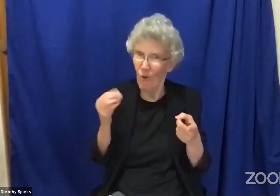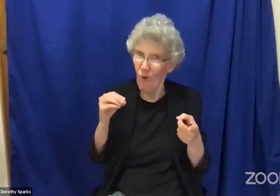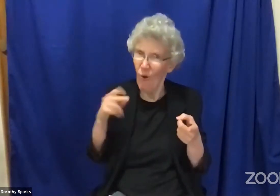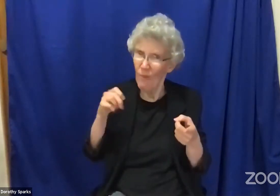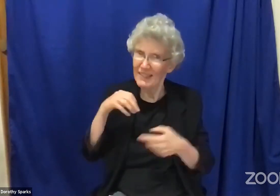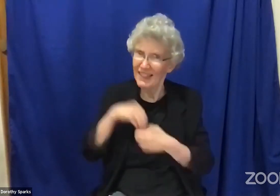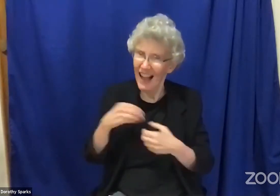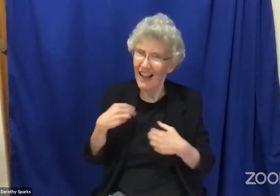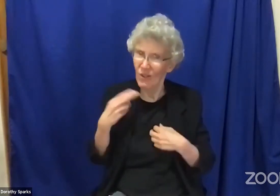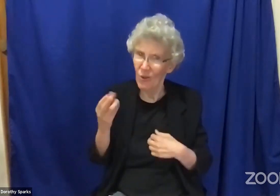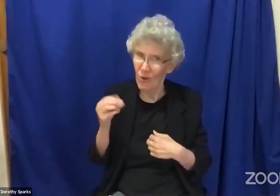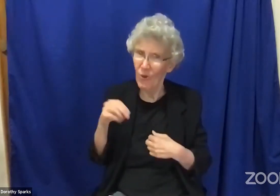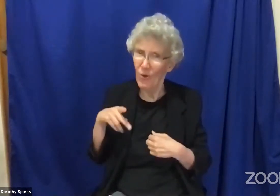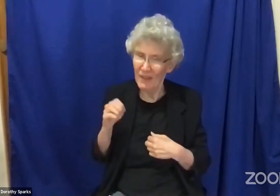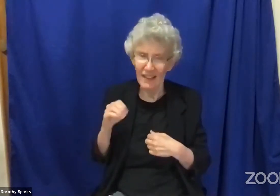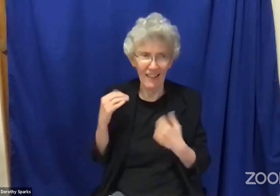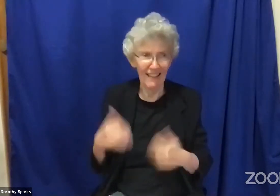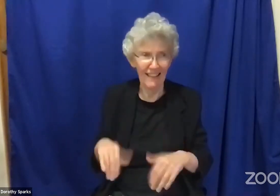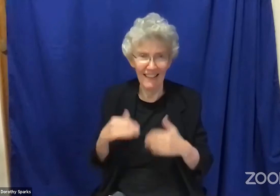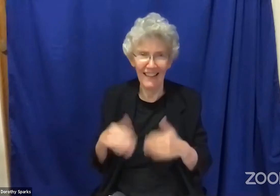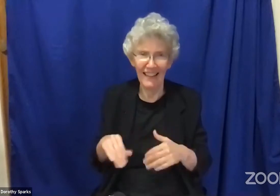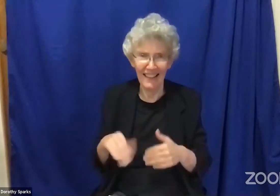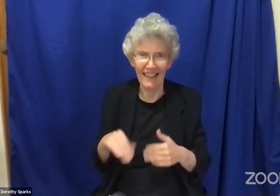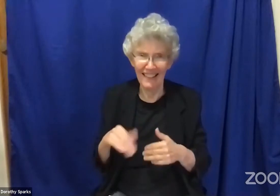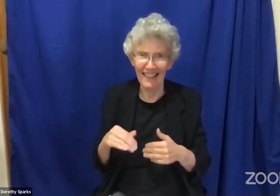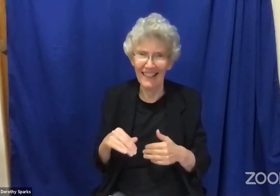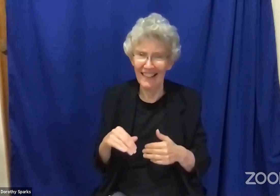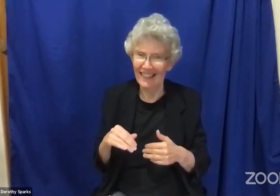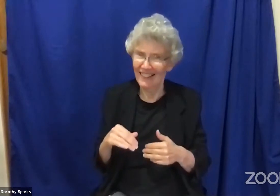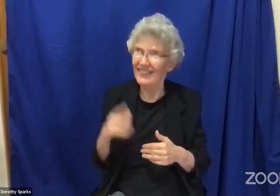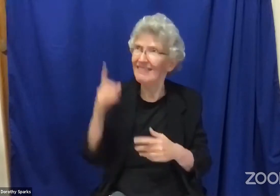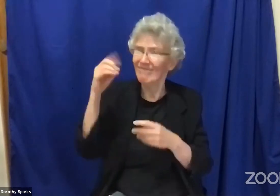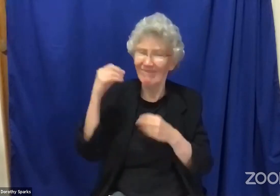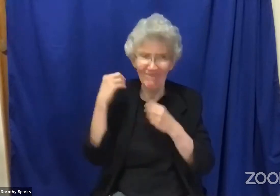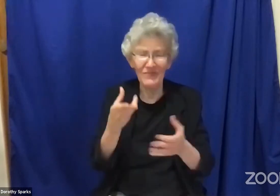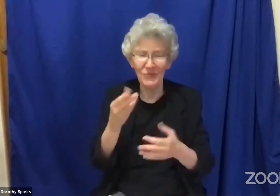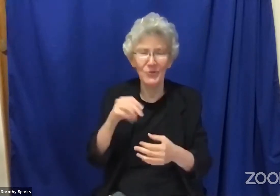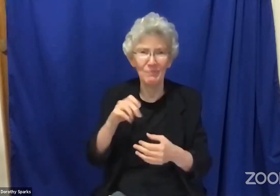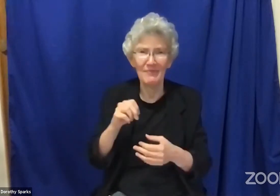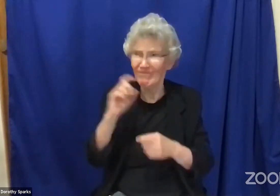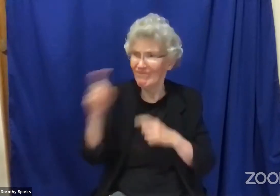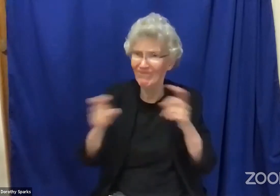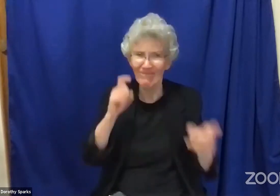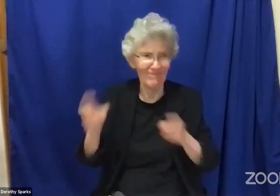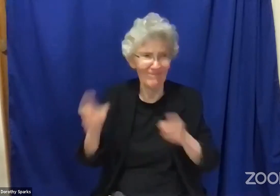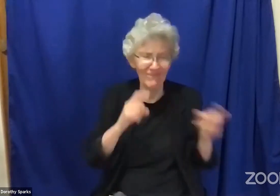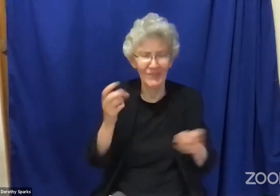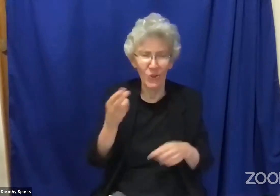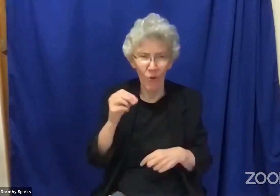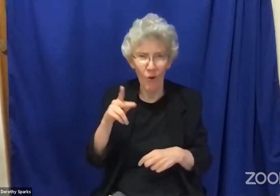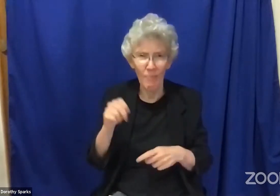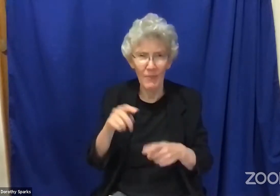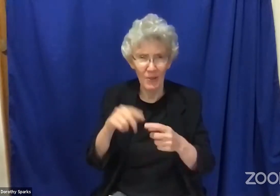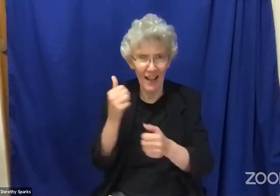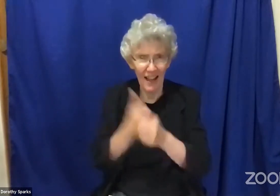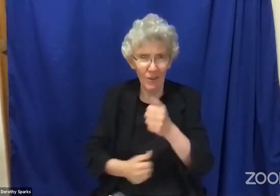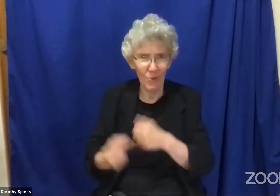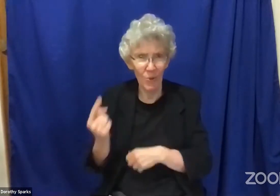and he had a family. And so he lived his life with and in hope. And he